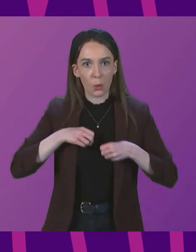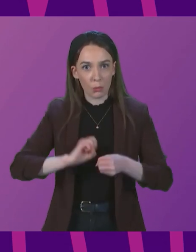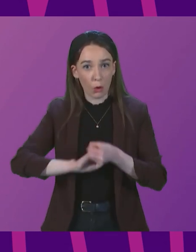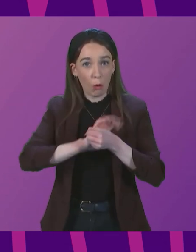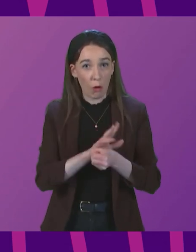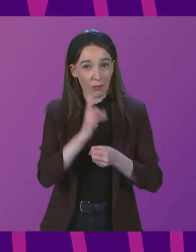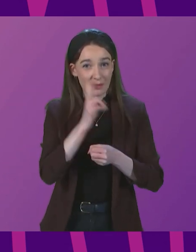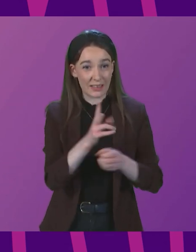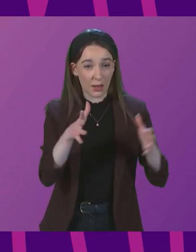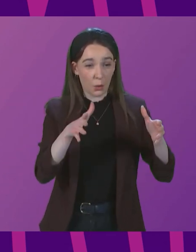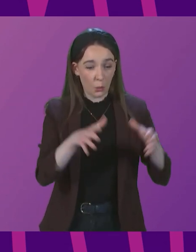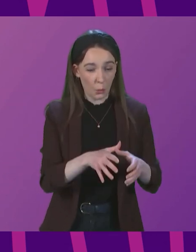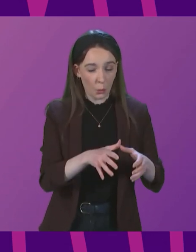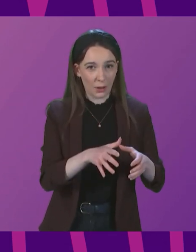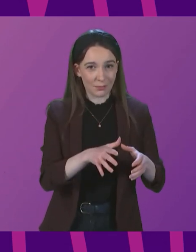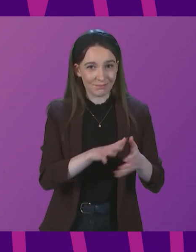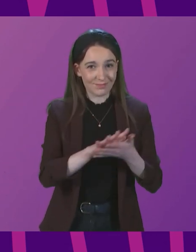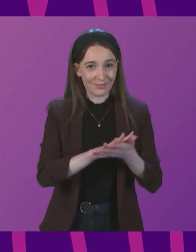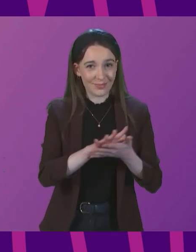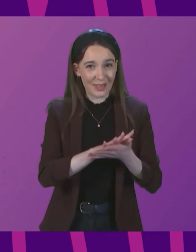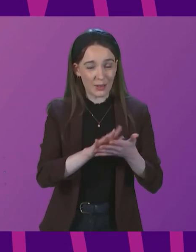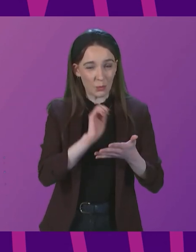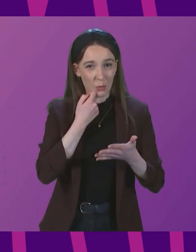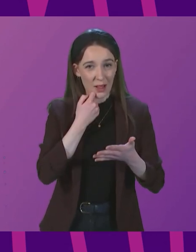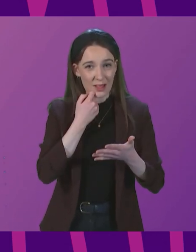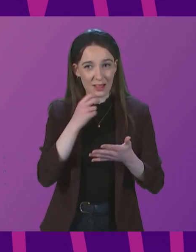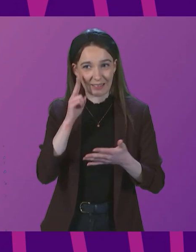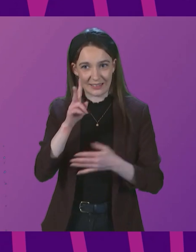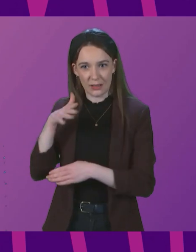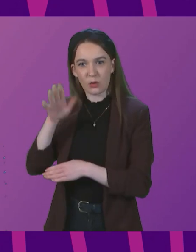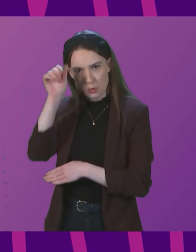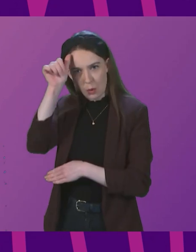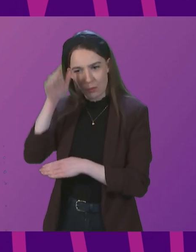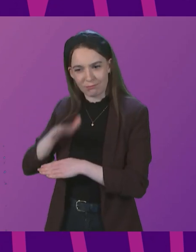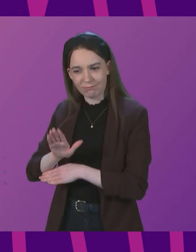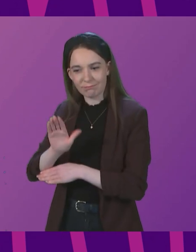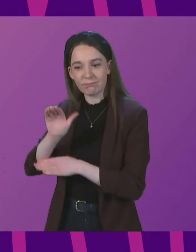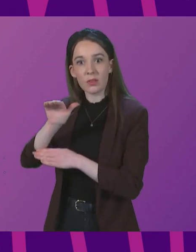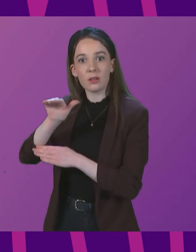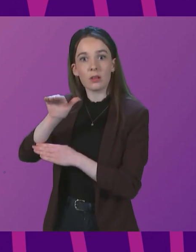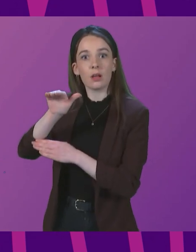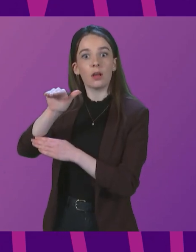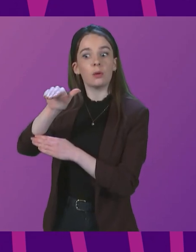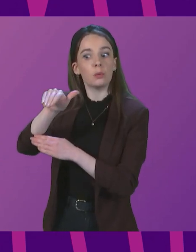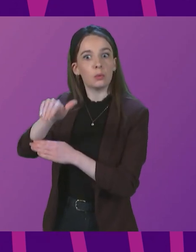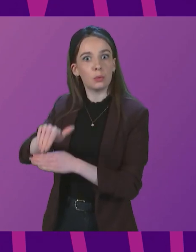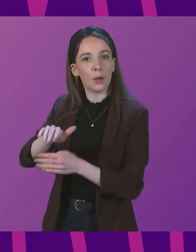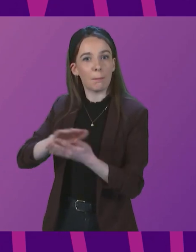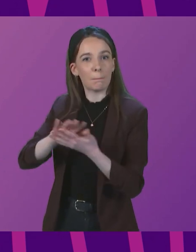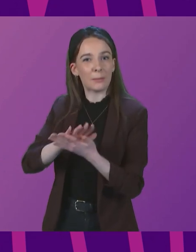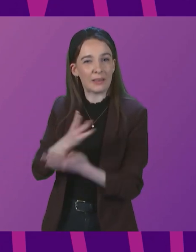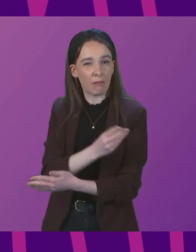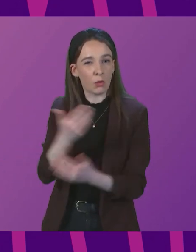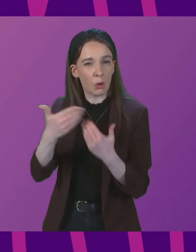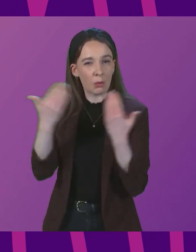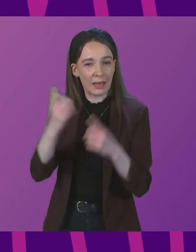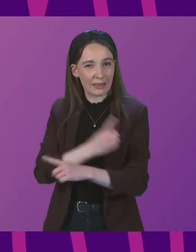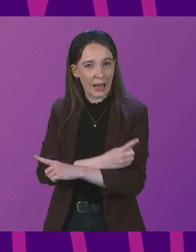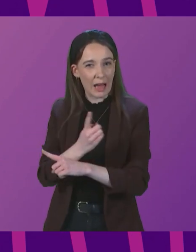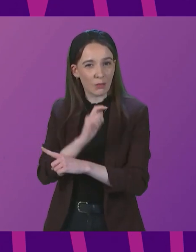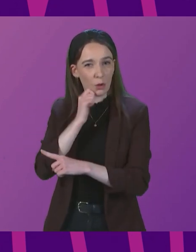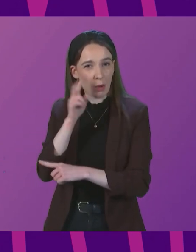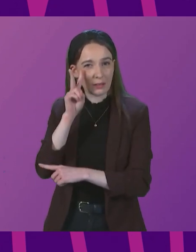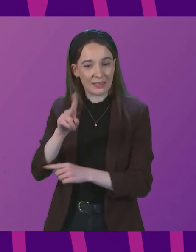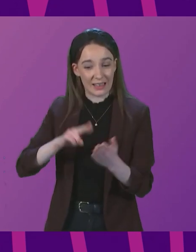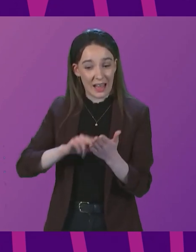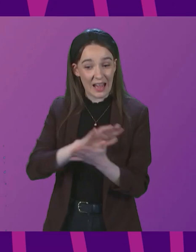peaked, we will start to see that become more pronounced in the days ahead. Then we will start to see at some time, some days after that, the pressure on our